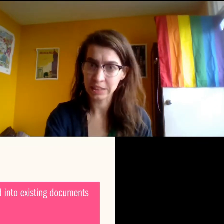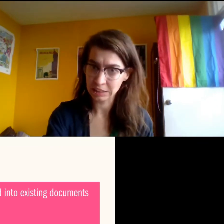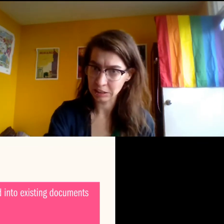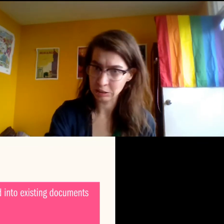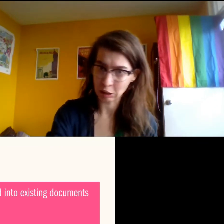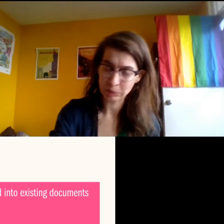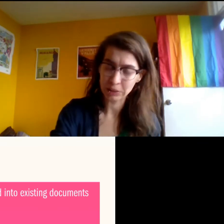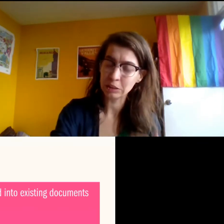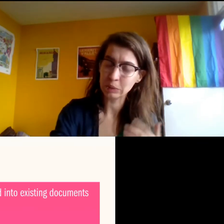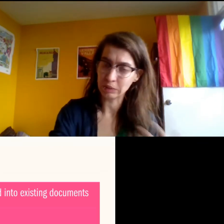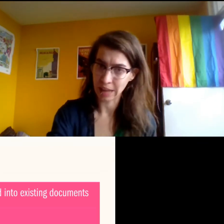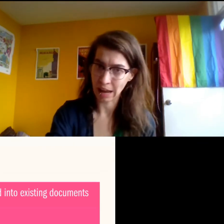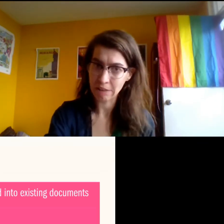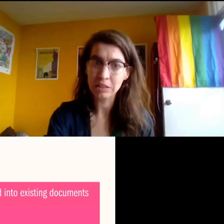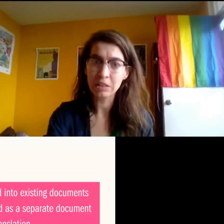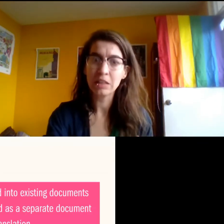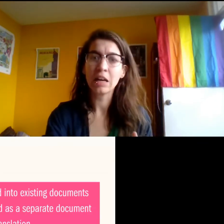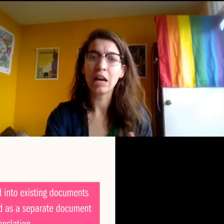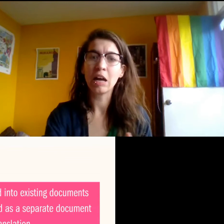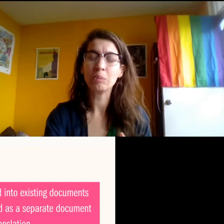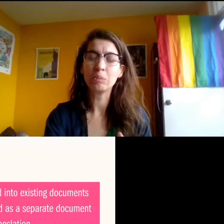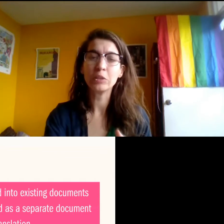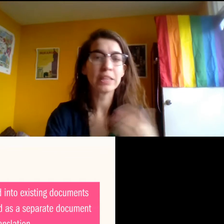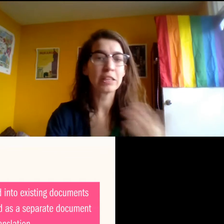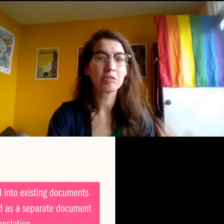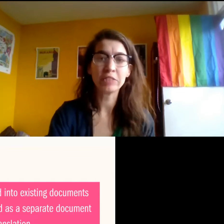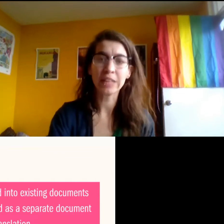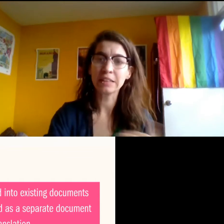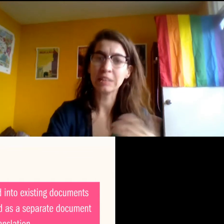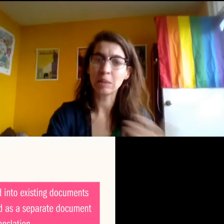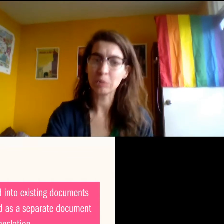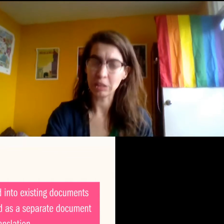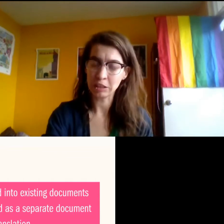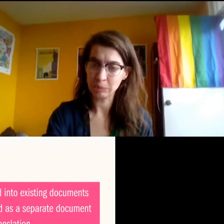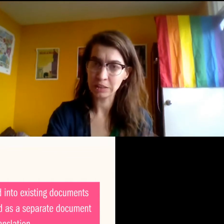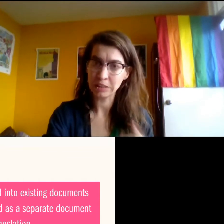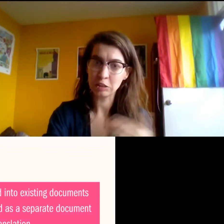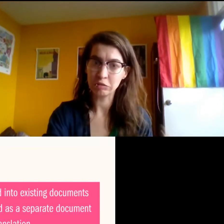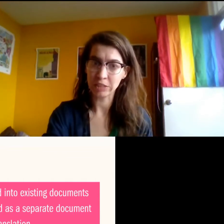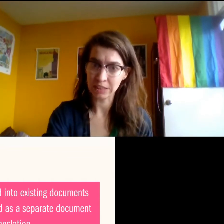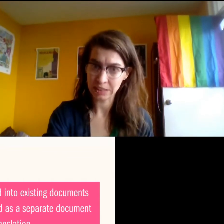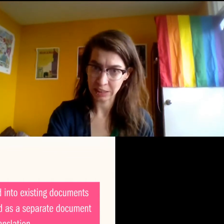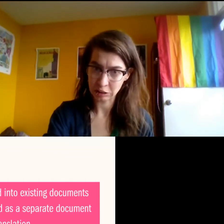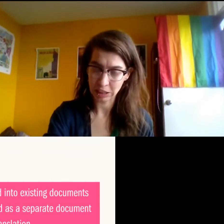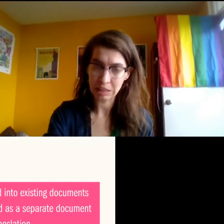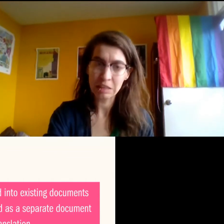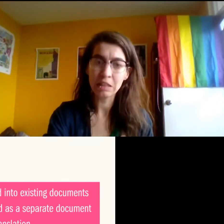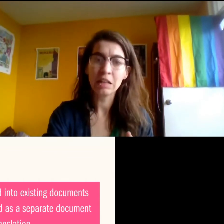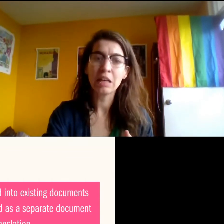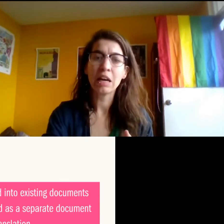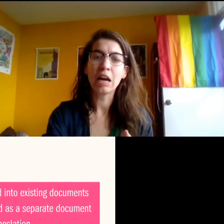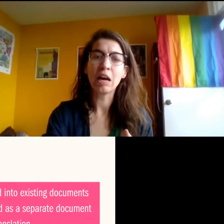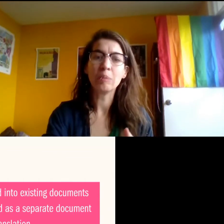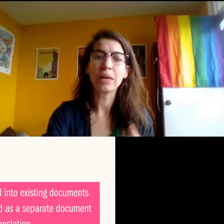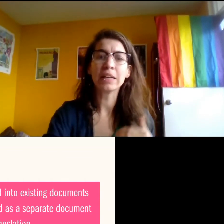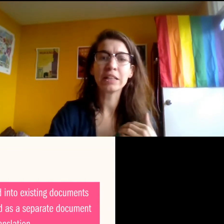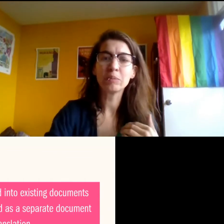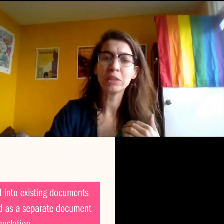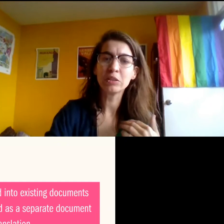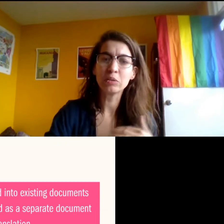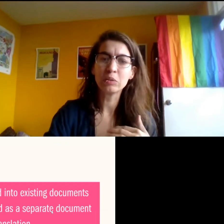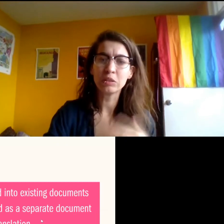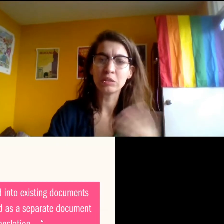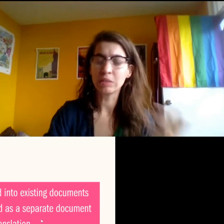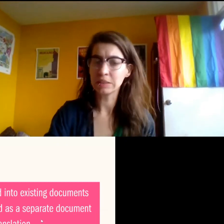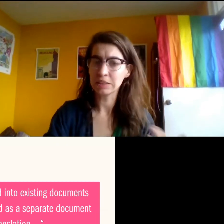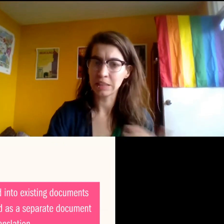worked into existing documents that you already have. Um, you can create separate documents as a translation. Um, and it